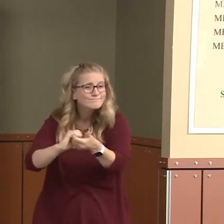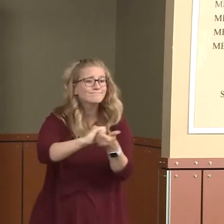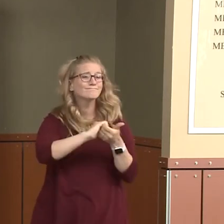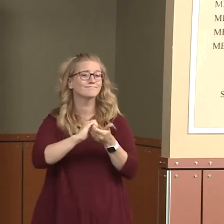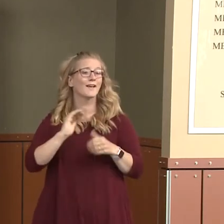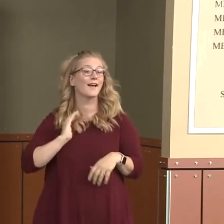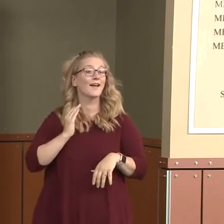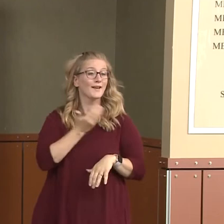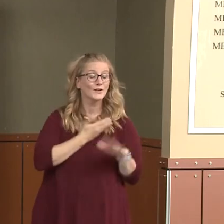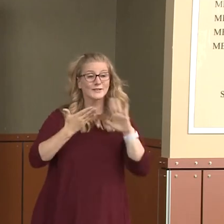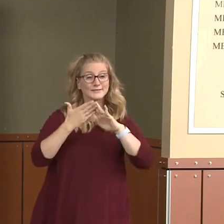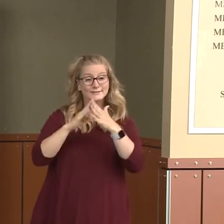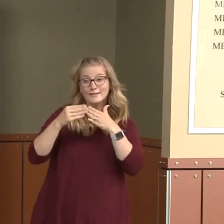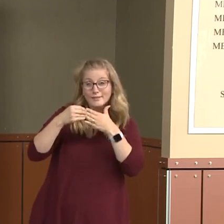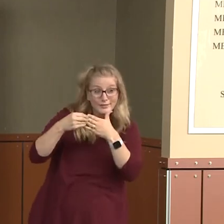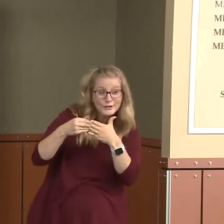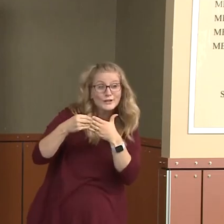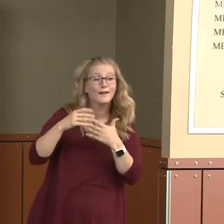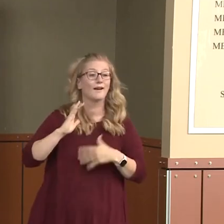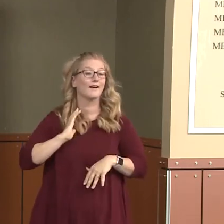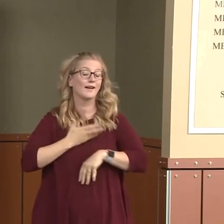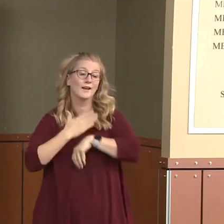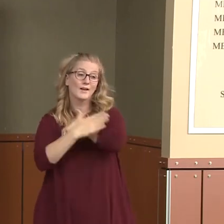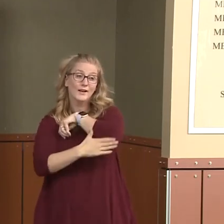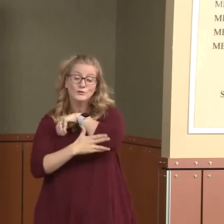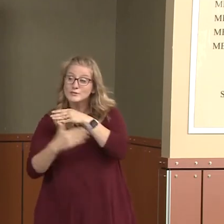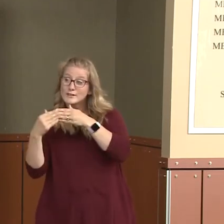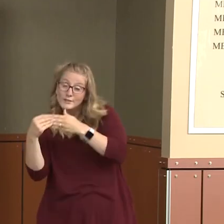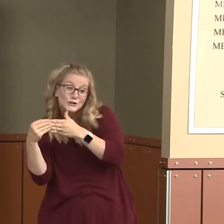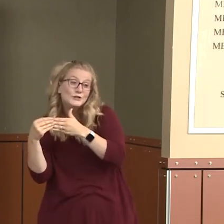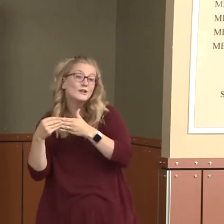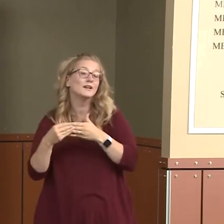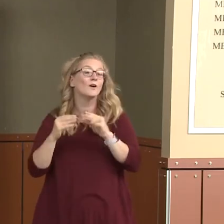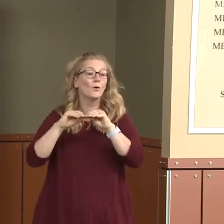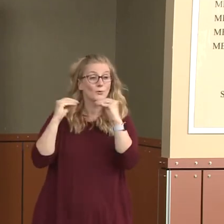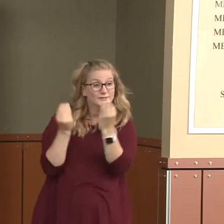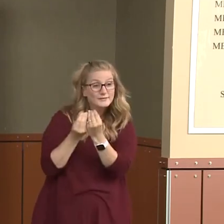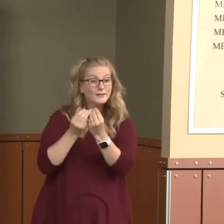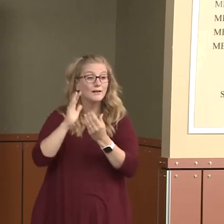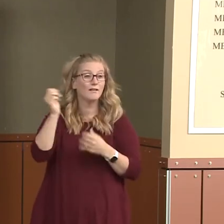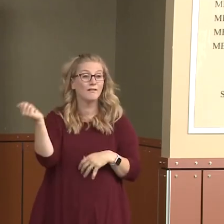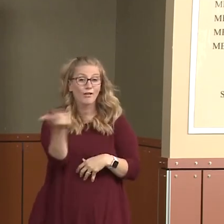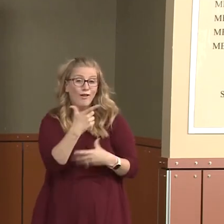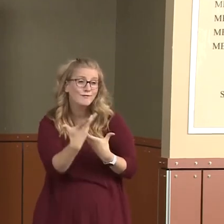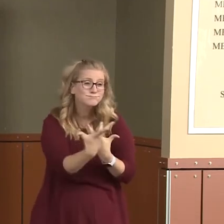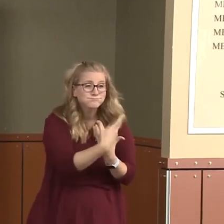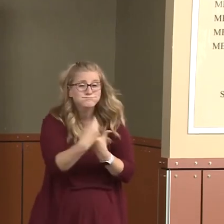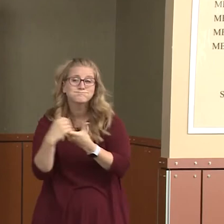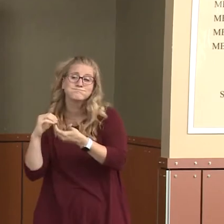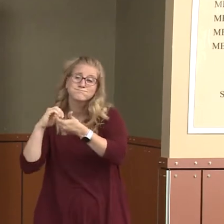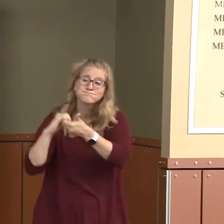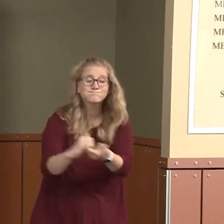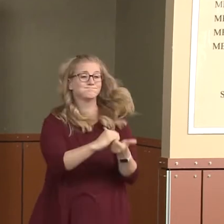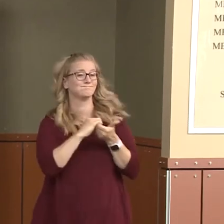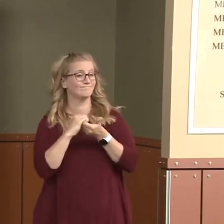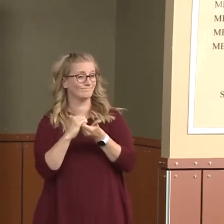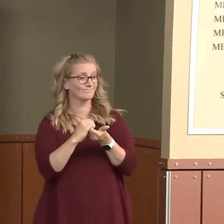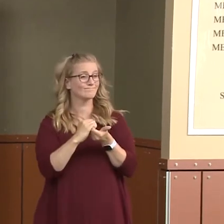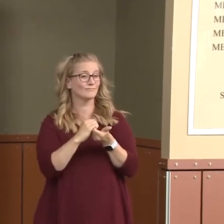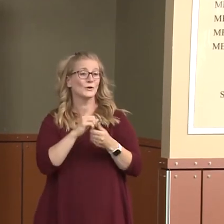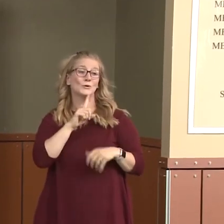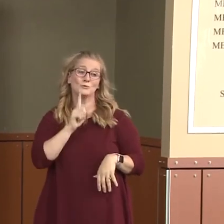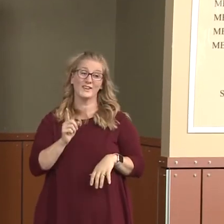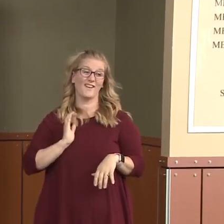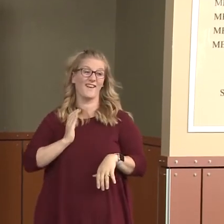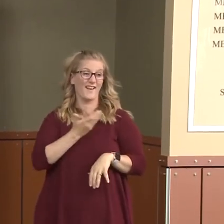county leaders, our community organizations all coming together, and really the biggest push we've had